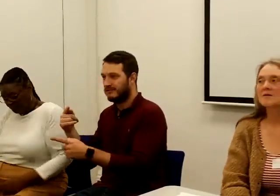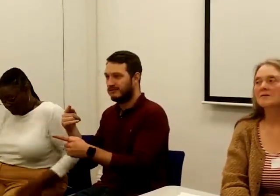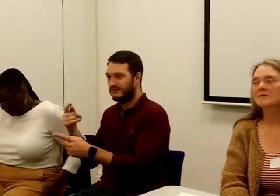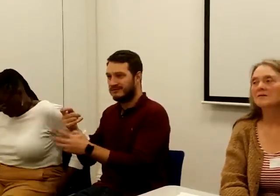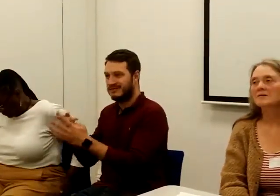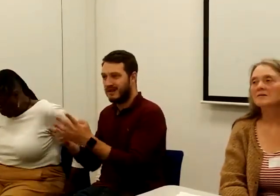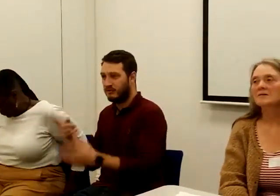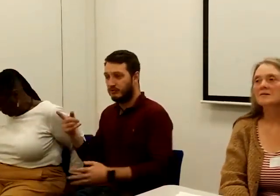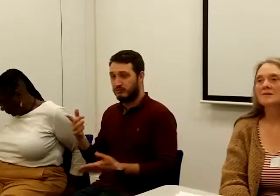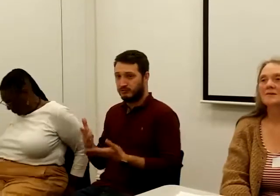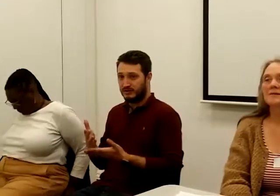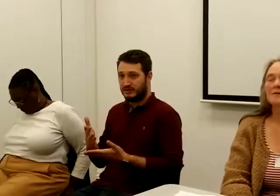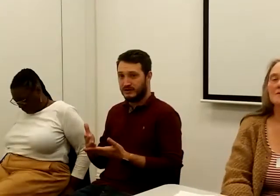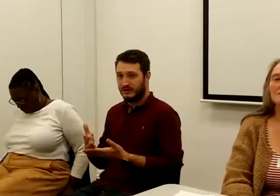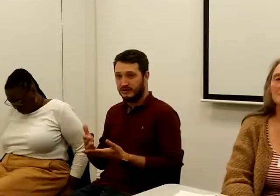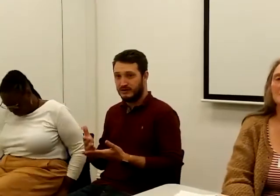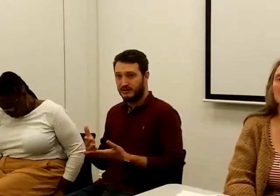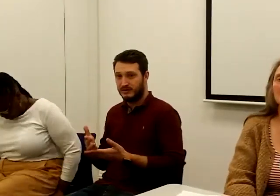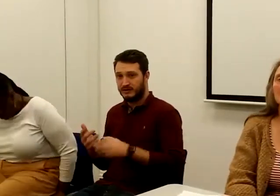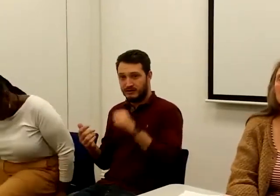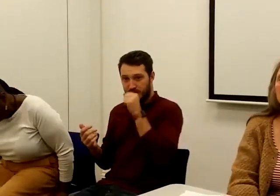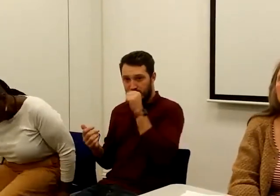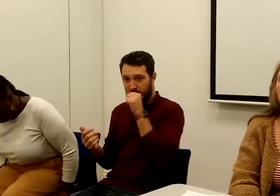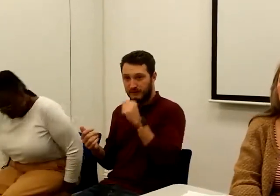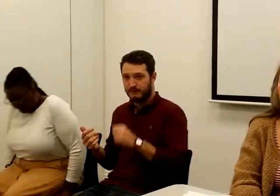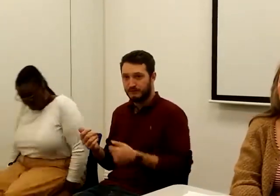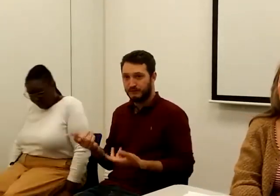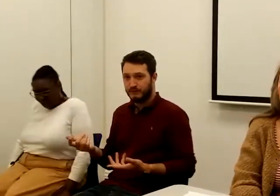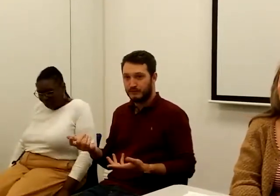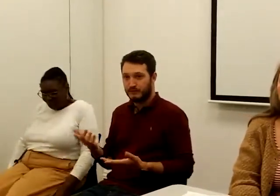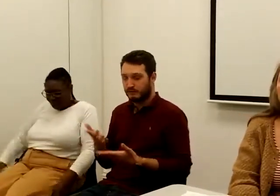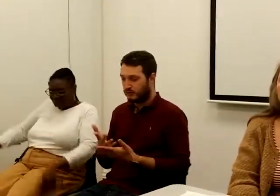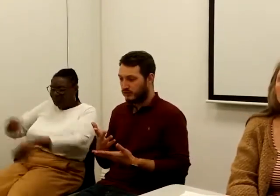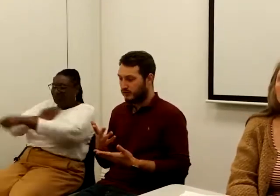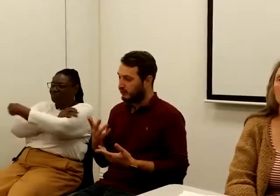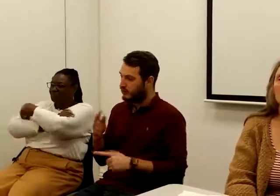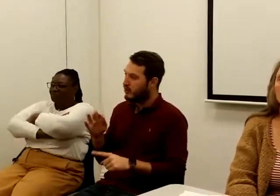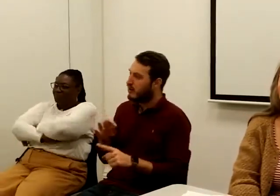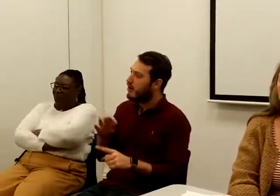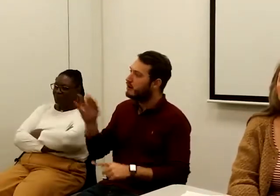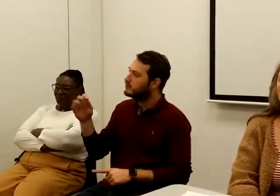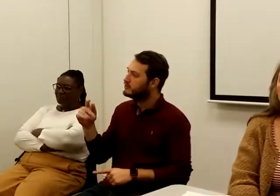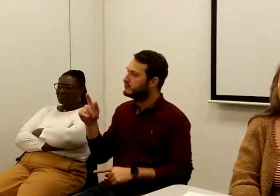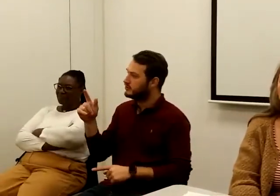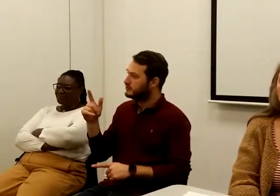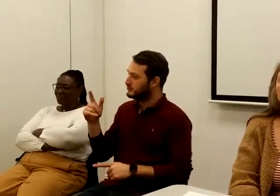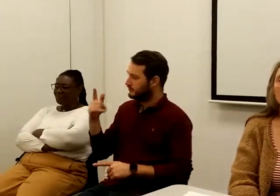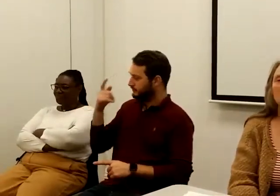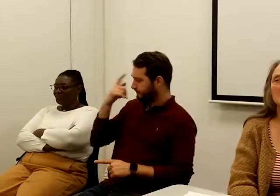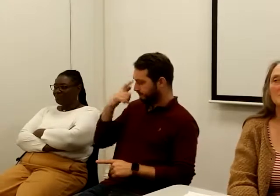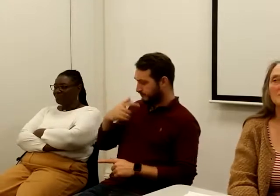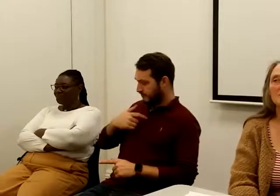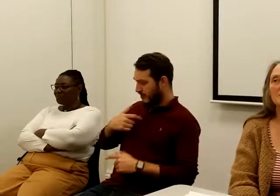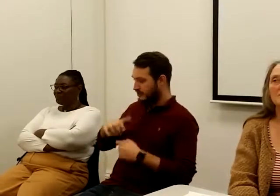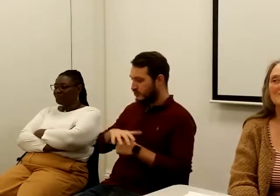them to consider your situation and there's no experience or knowledge of it. And even